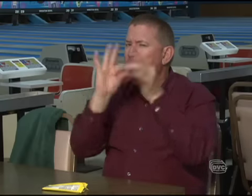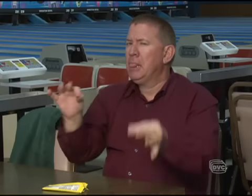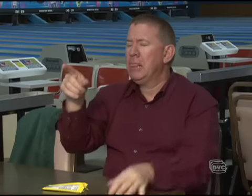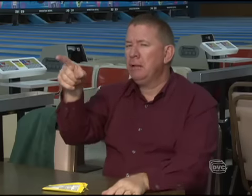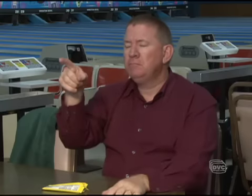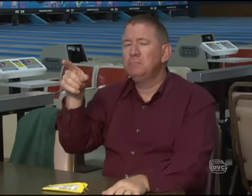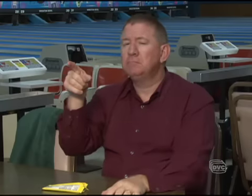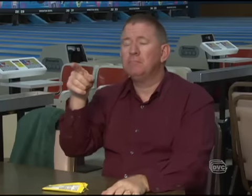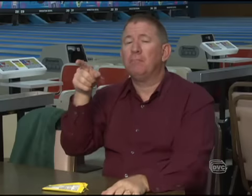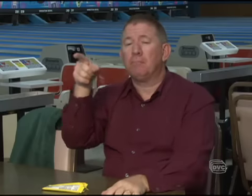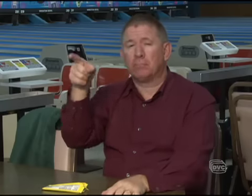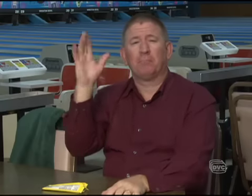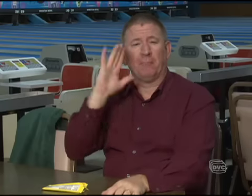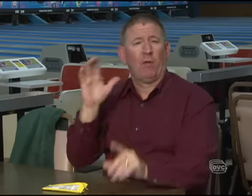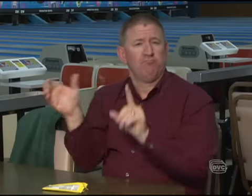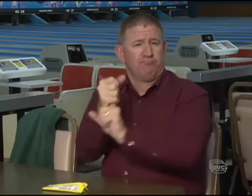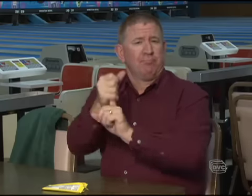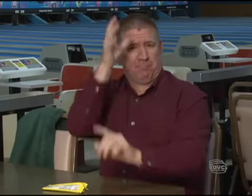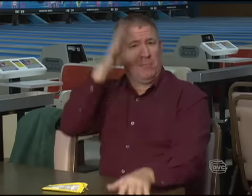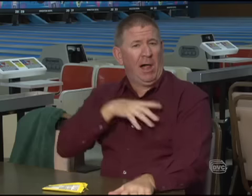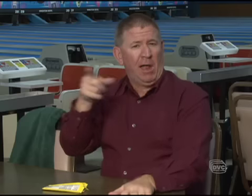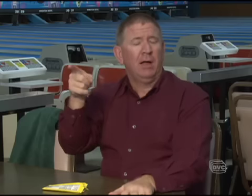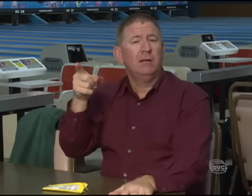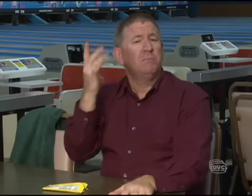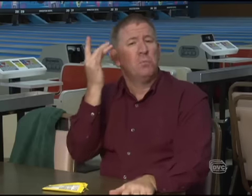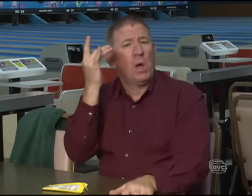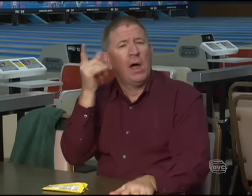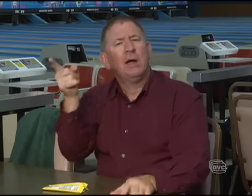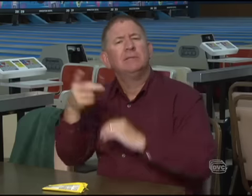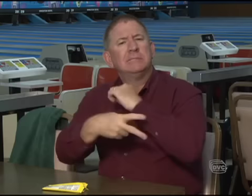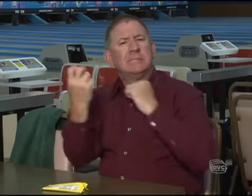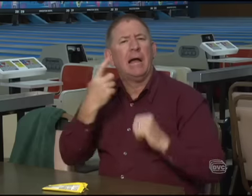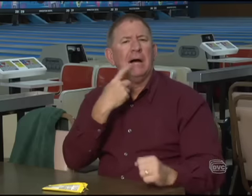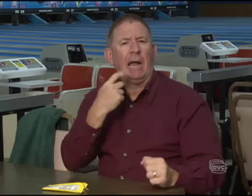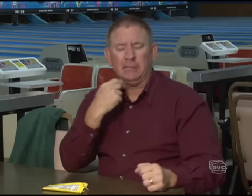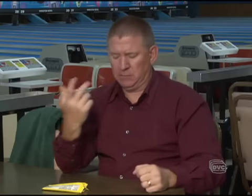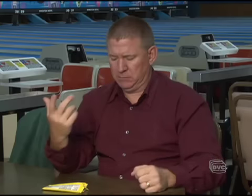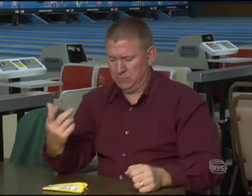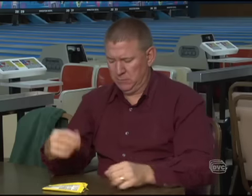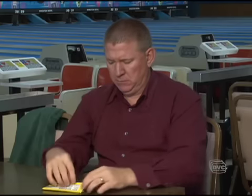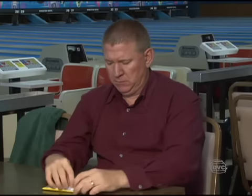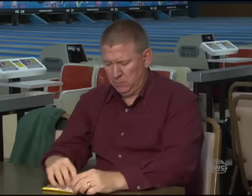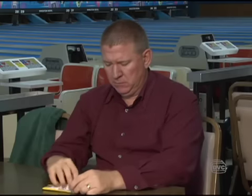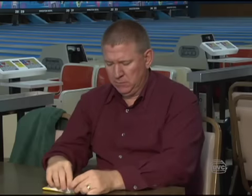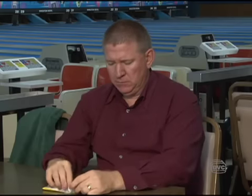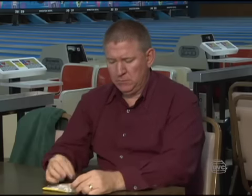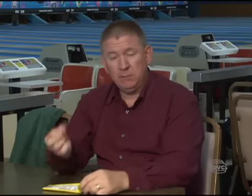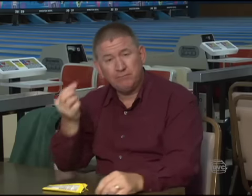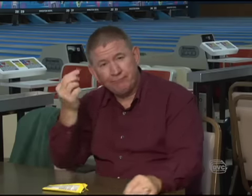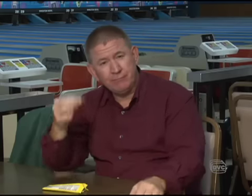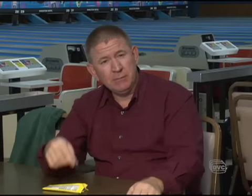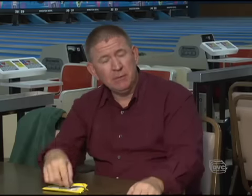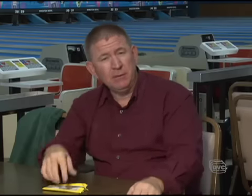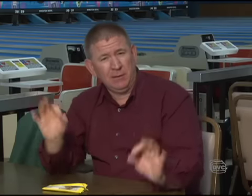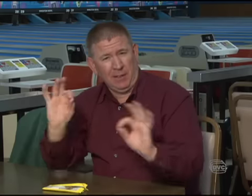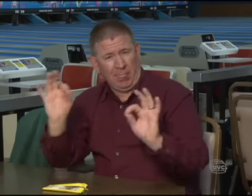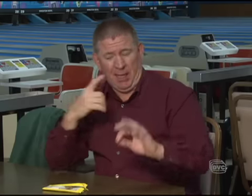about a man that he arrested. Because he stole a little piece of candy, you know, just like this. And you think,